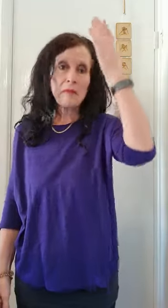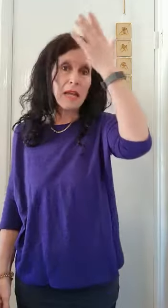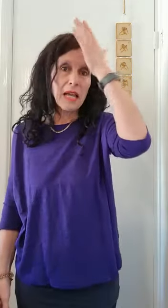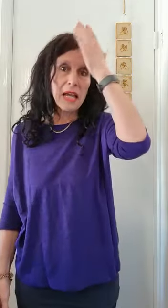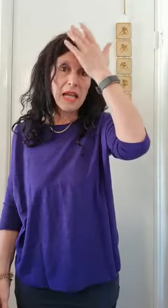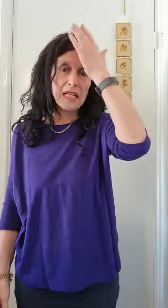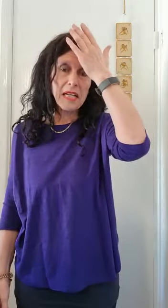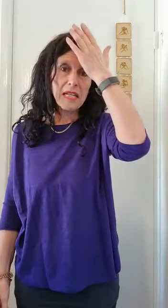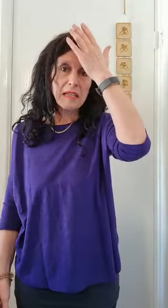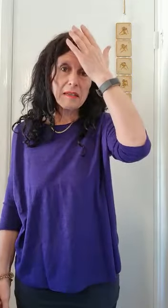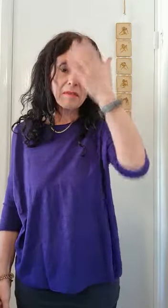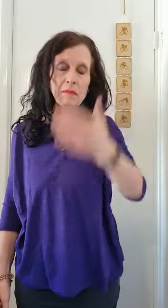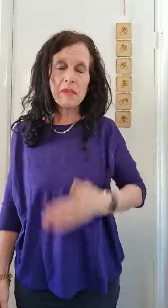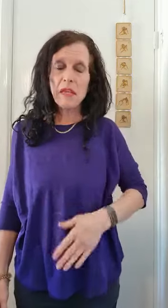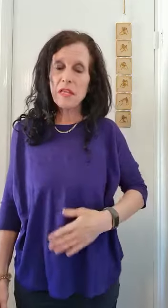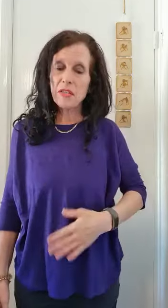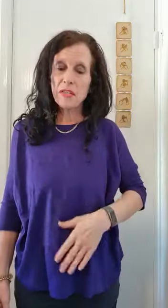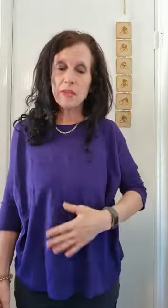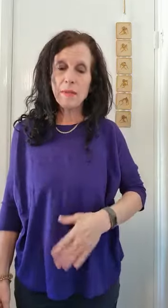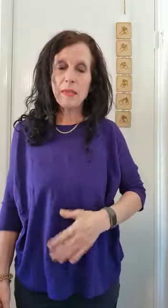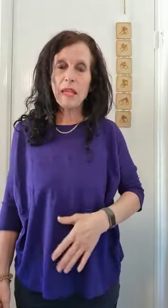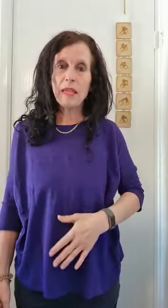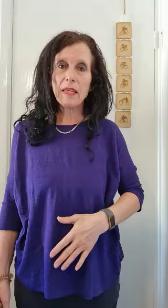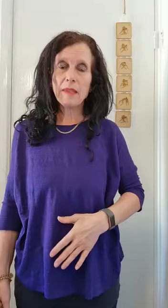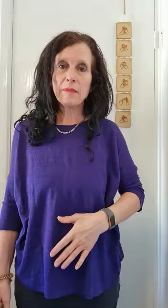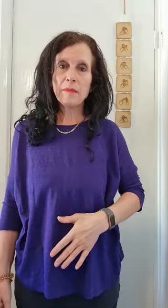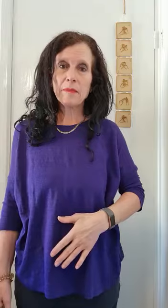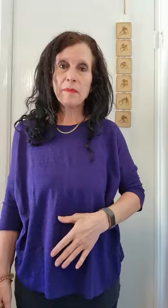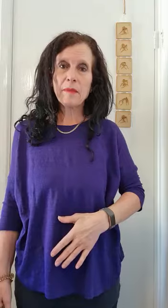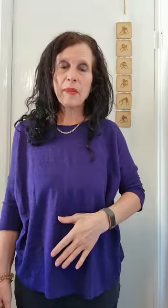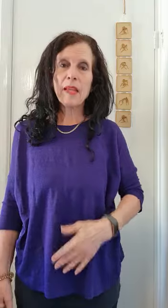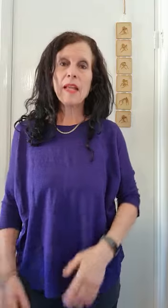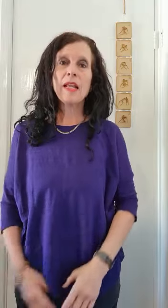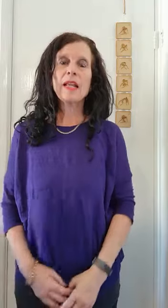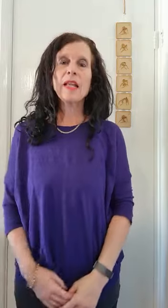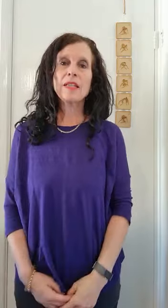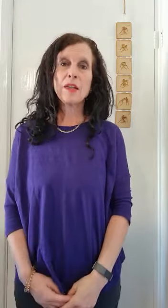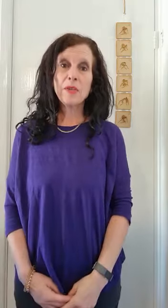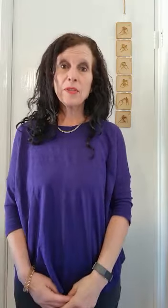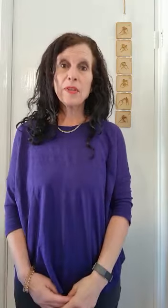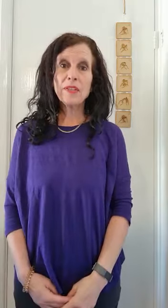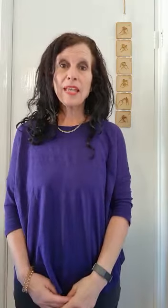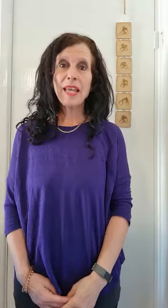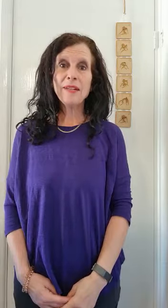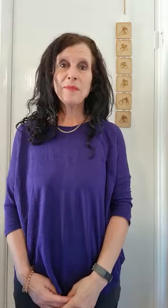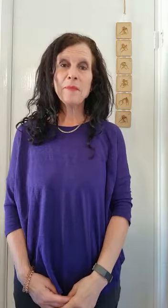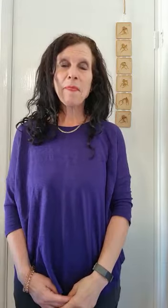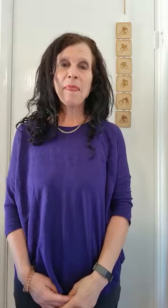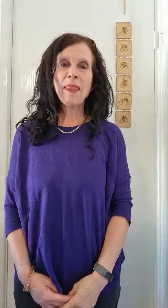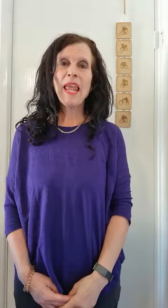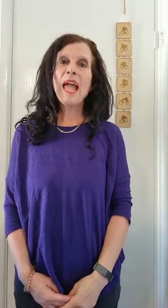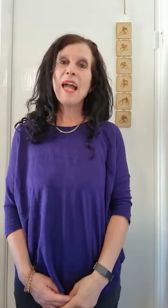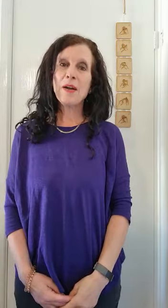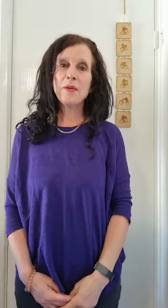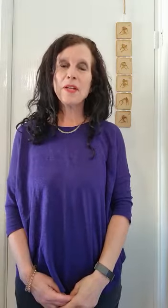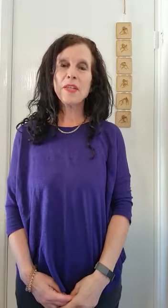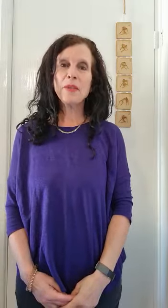headache, stomachache. Let's go through those again. How are you?